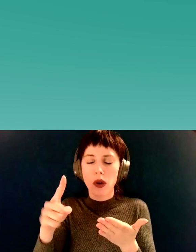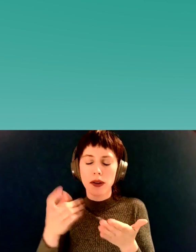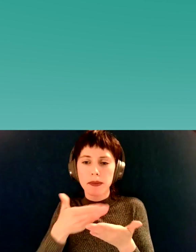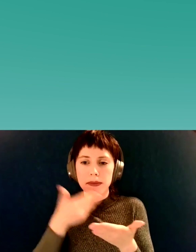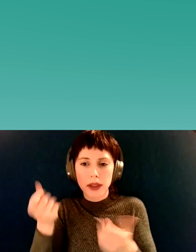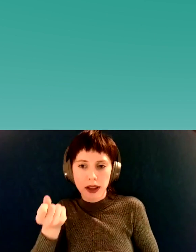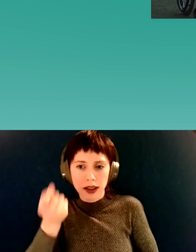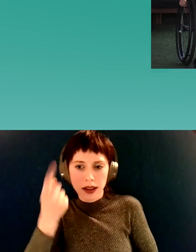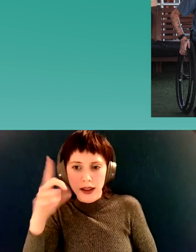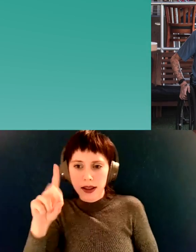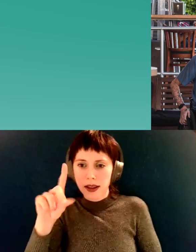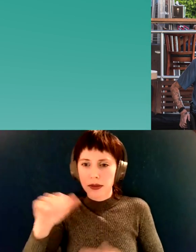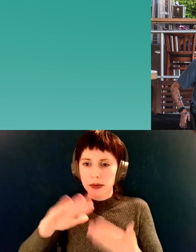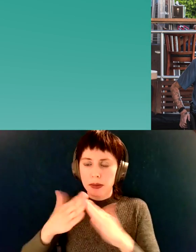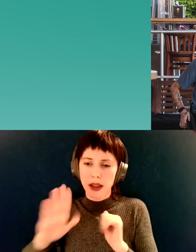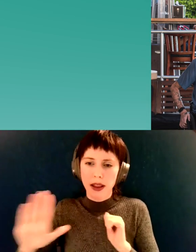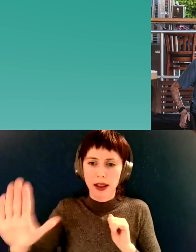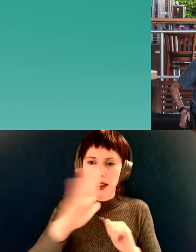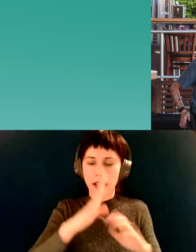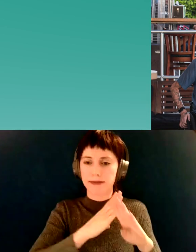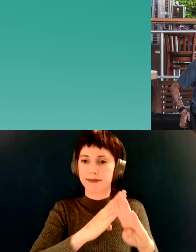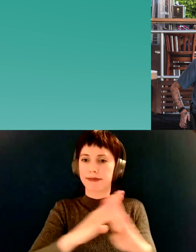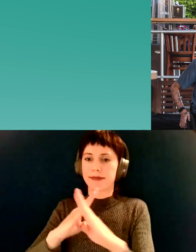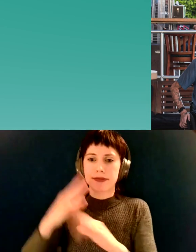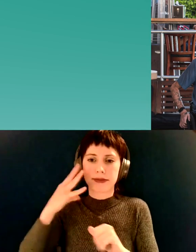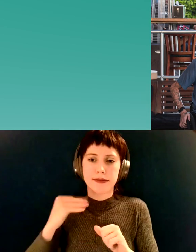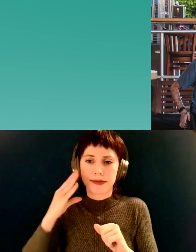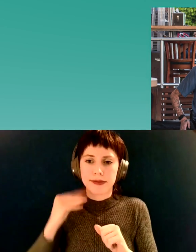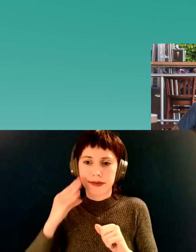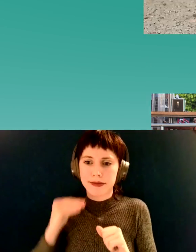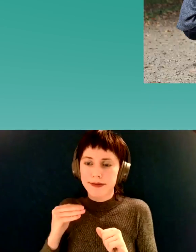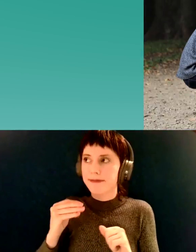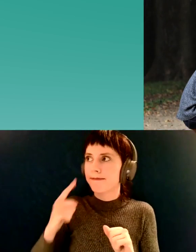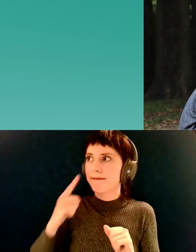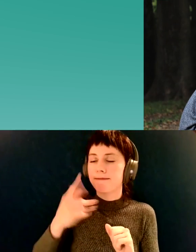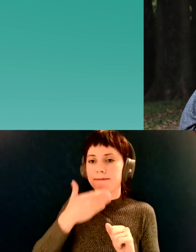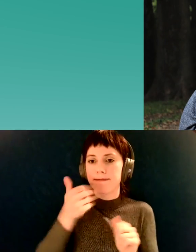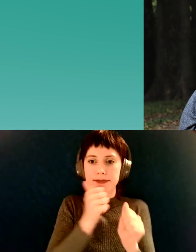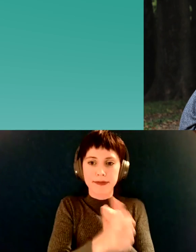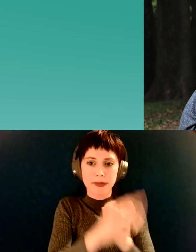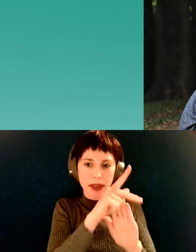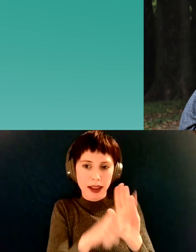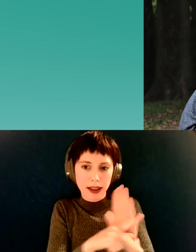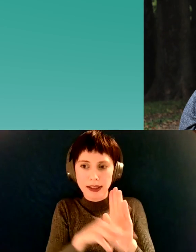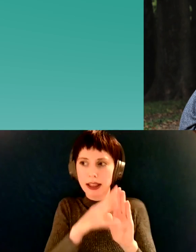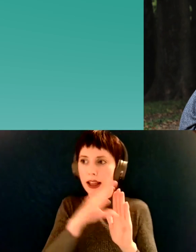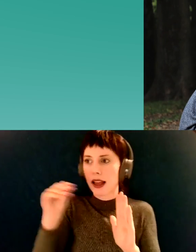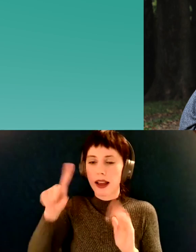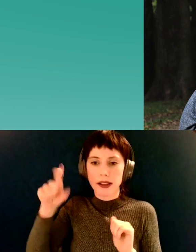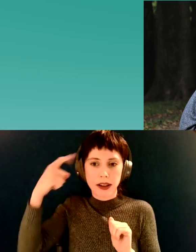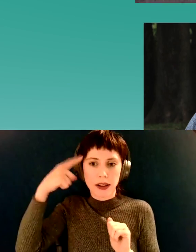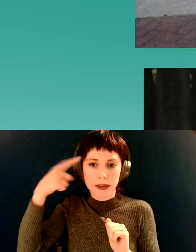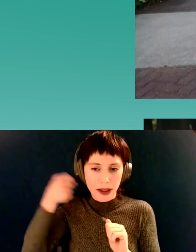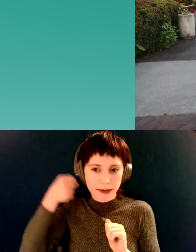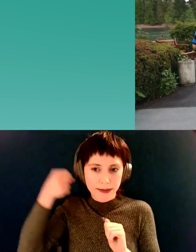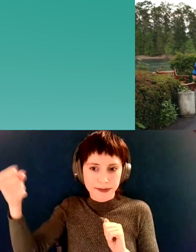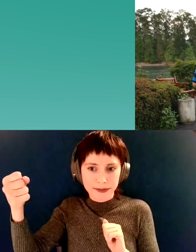and the public in understanding the barriers that prevent the disabled community from living a full and truly engaged life.